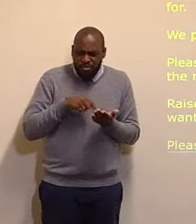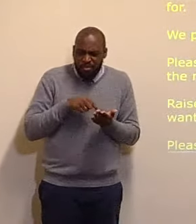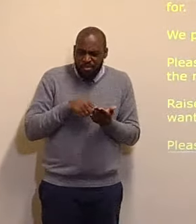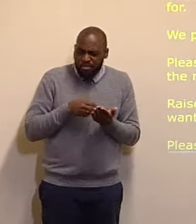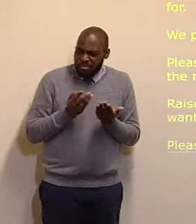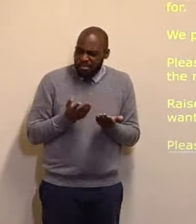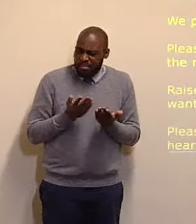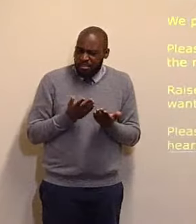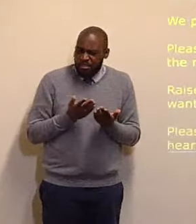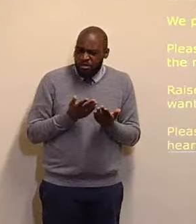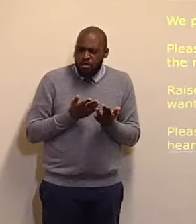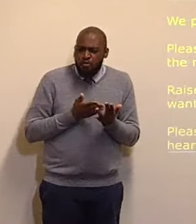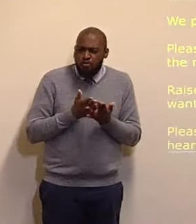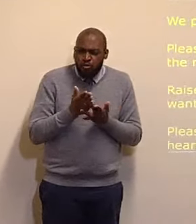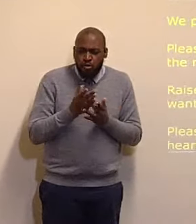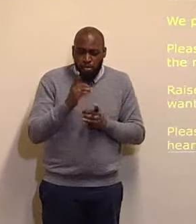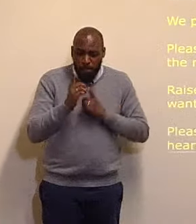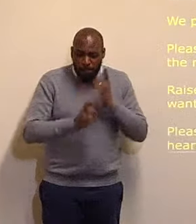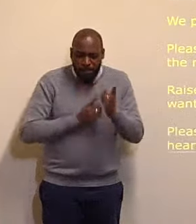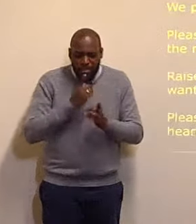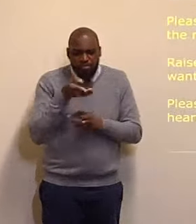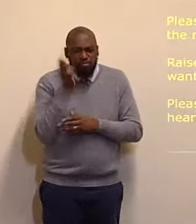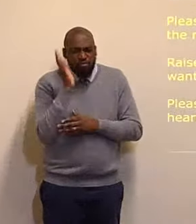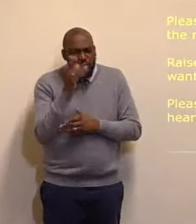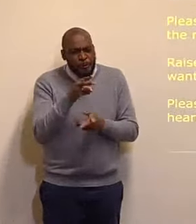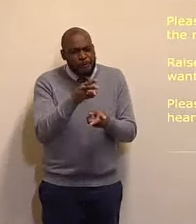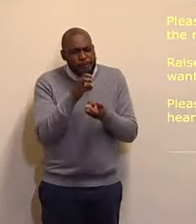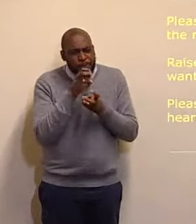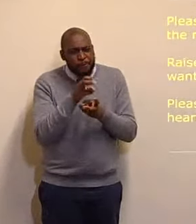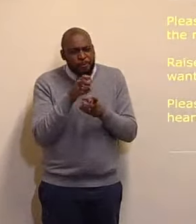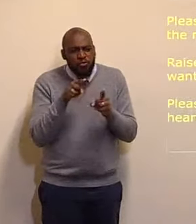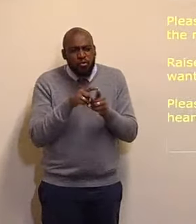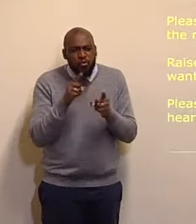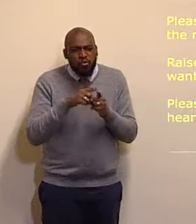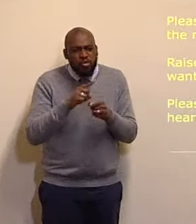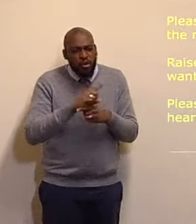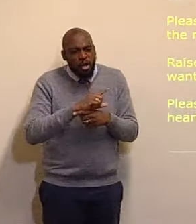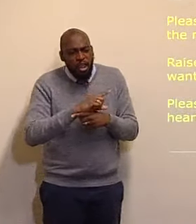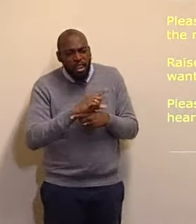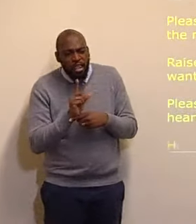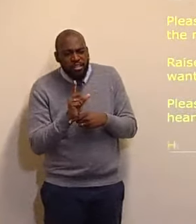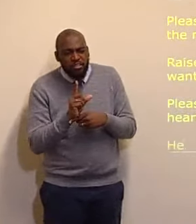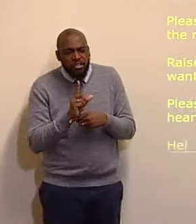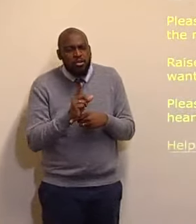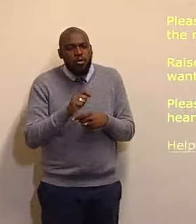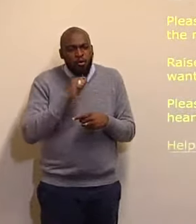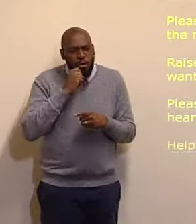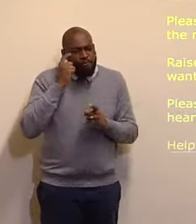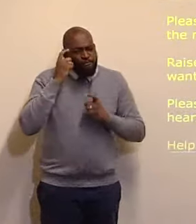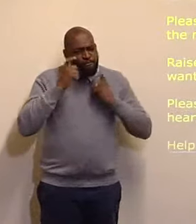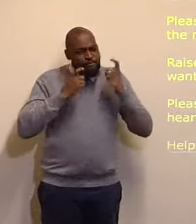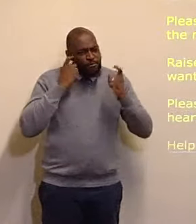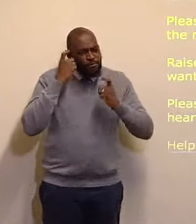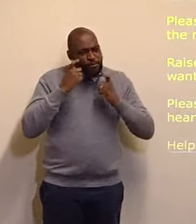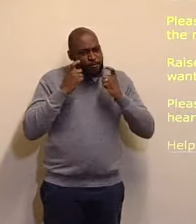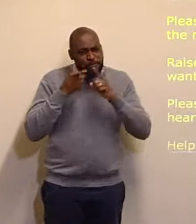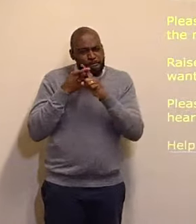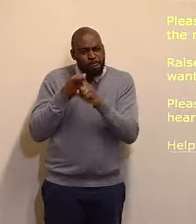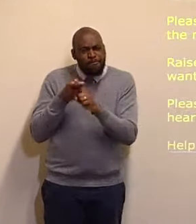services, in our worship, Lord, that we will seek, to look unto, the Lord Jesus Christ, the author, and the